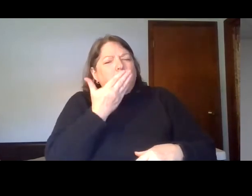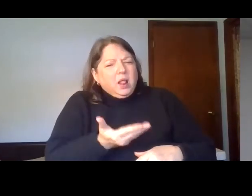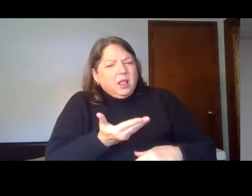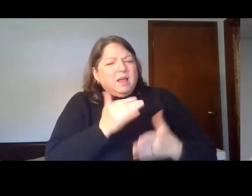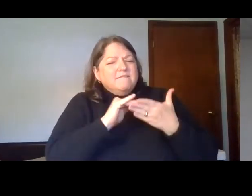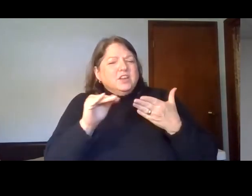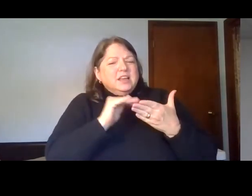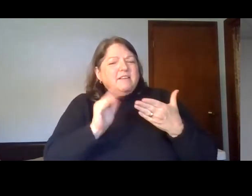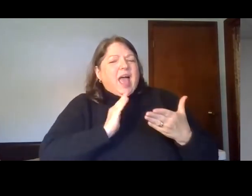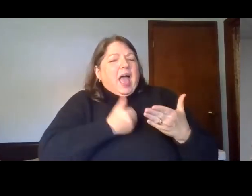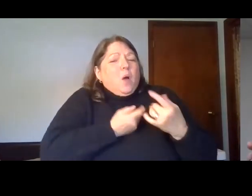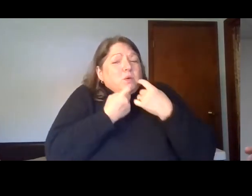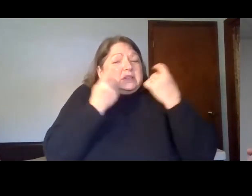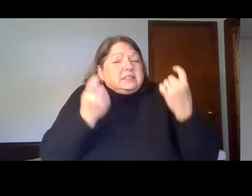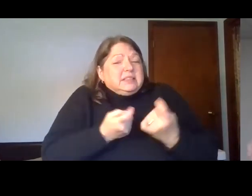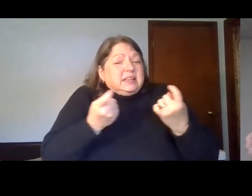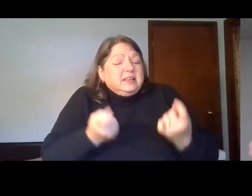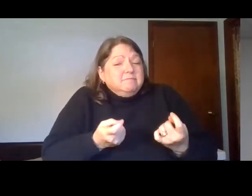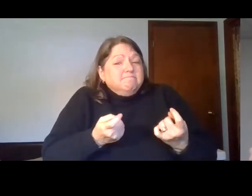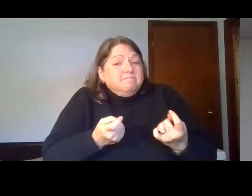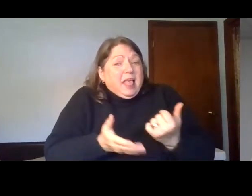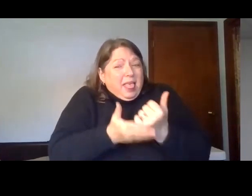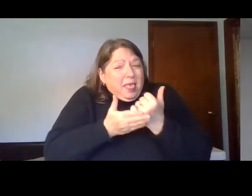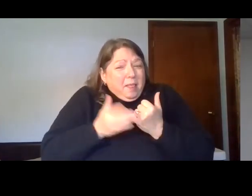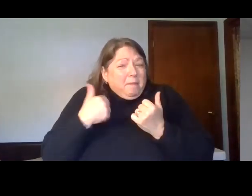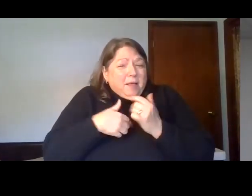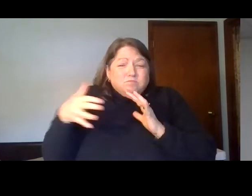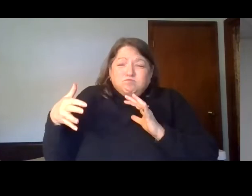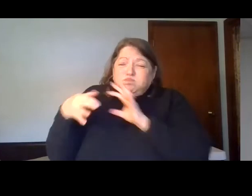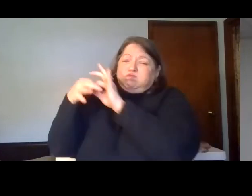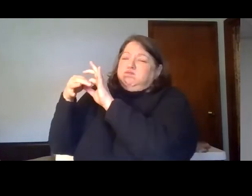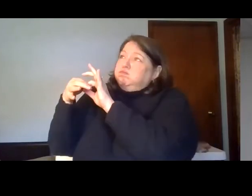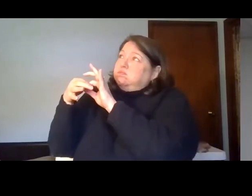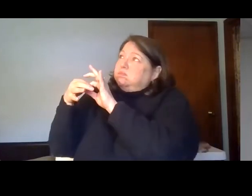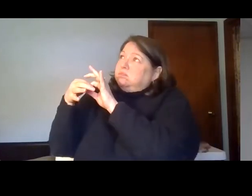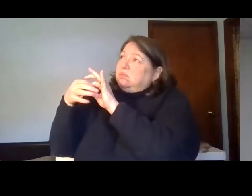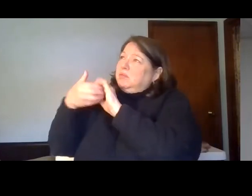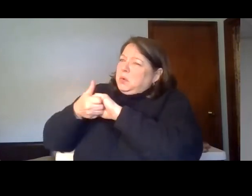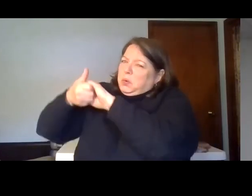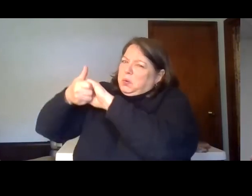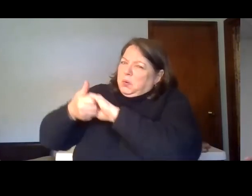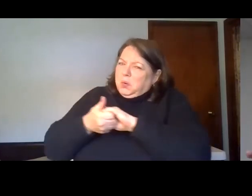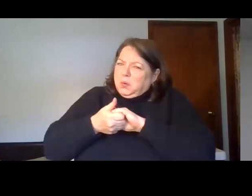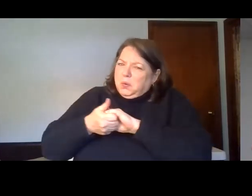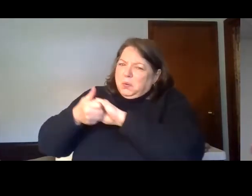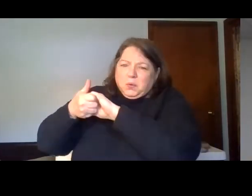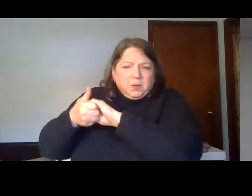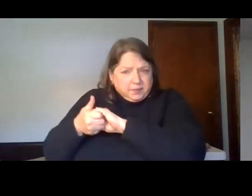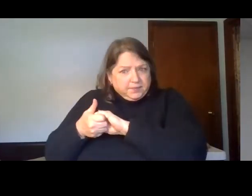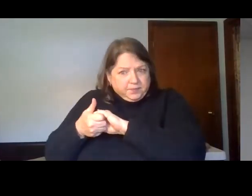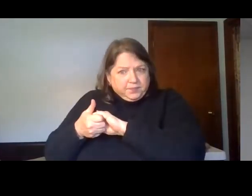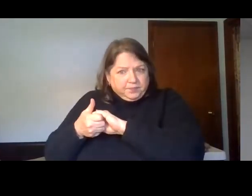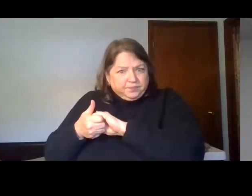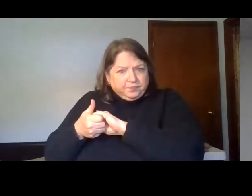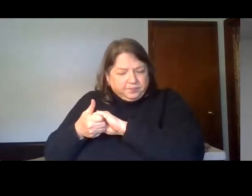And so we can have this intimate relationship with God. And here's a thought. The more